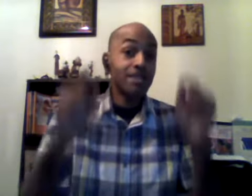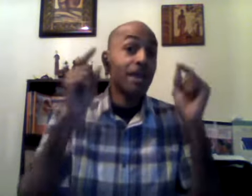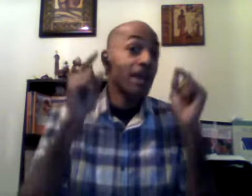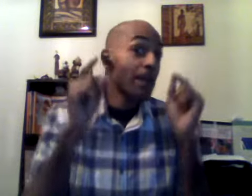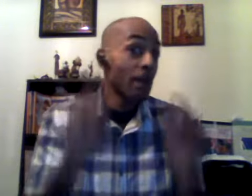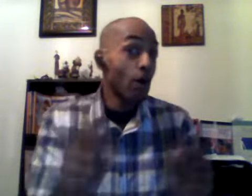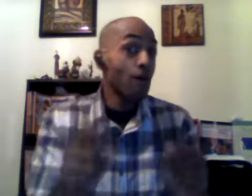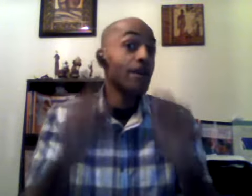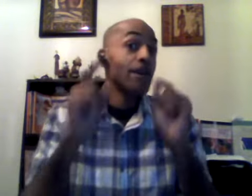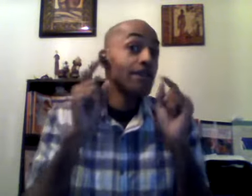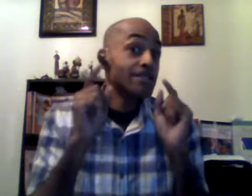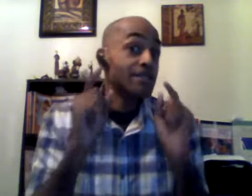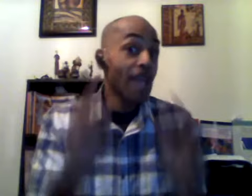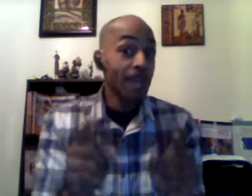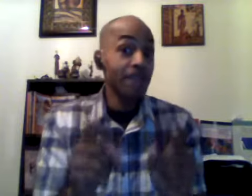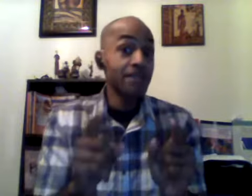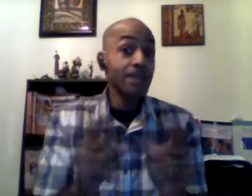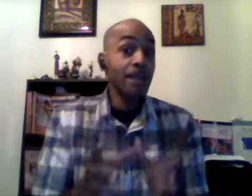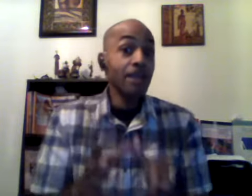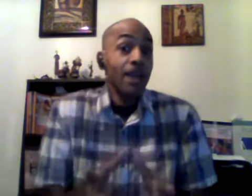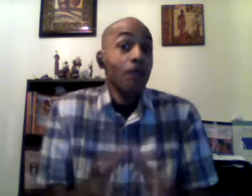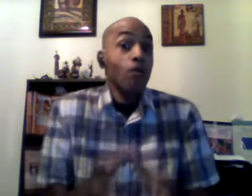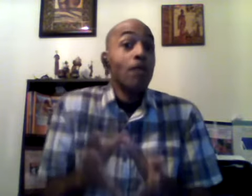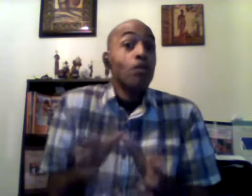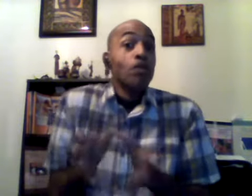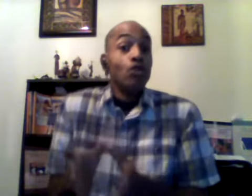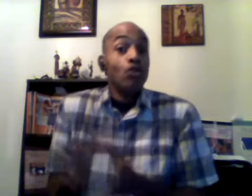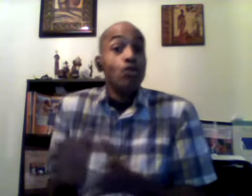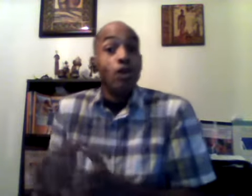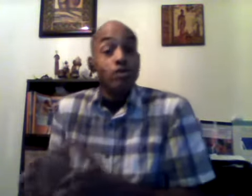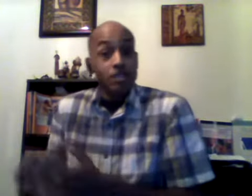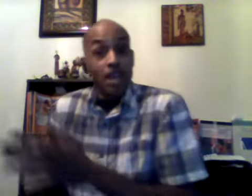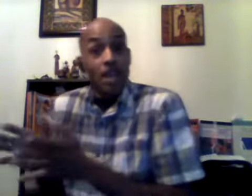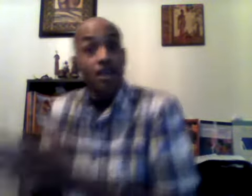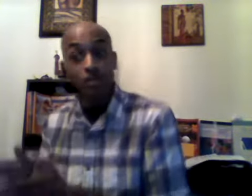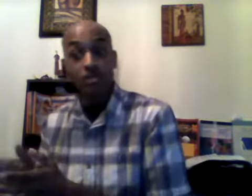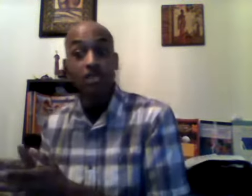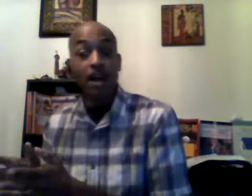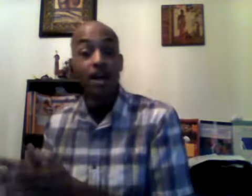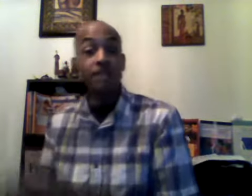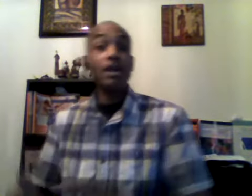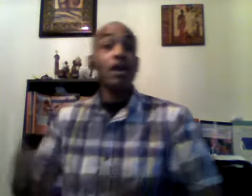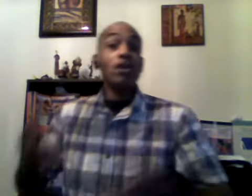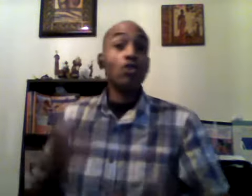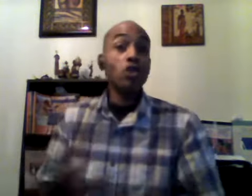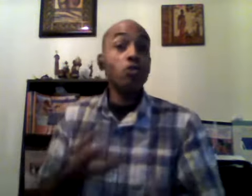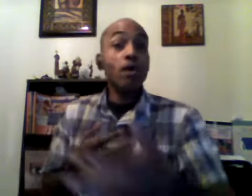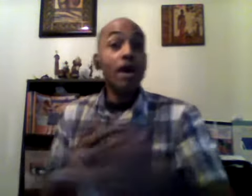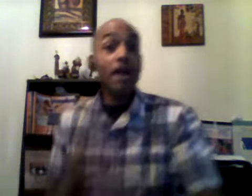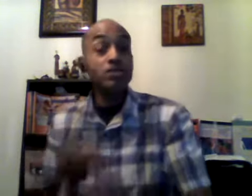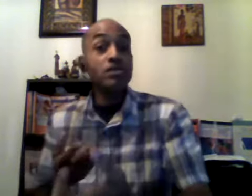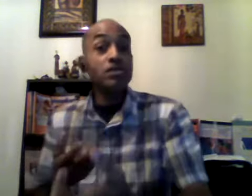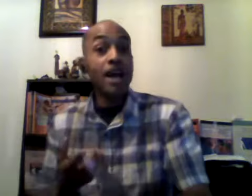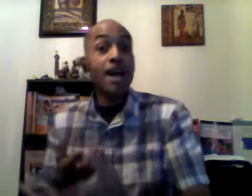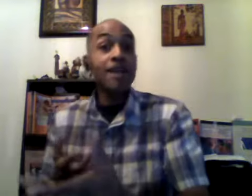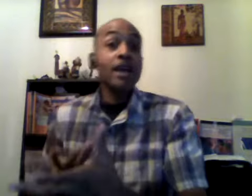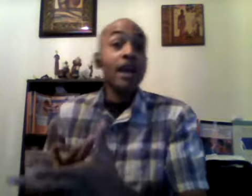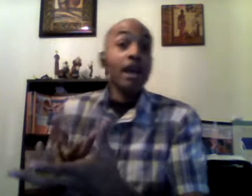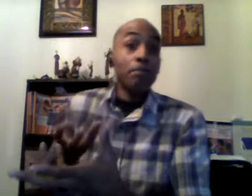health status that way when you go to exercise you will exercise and